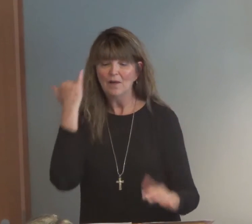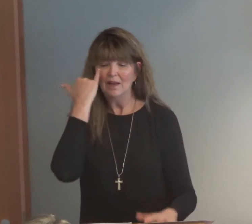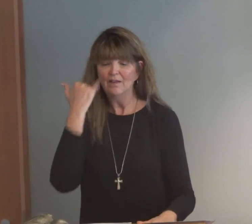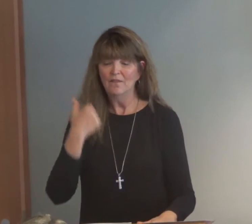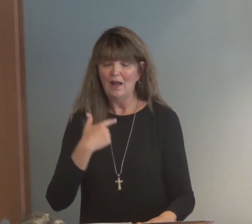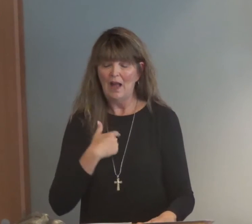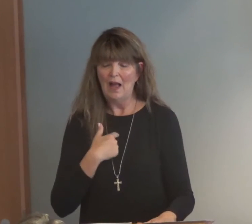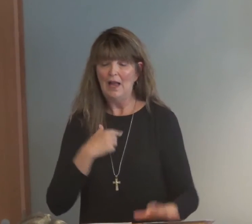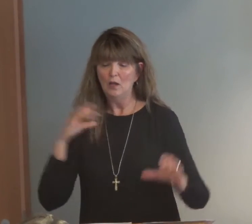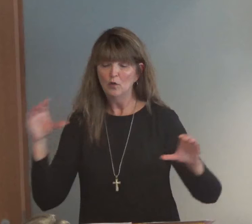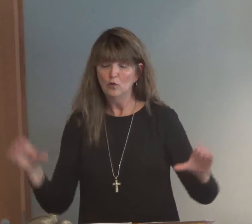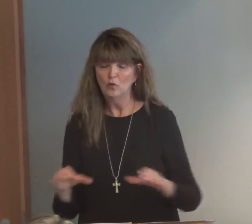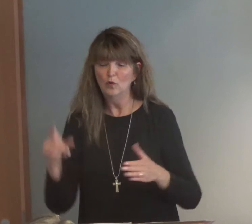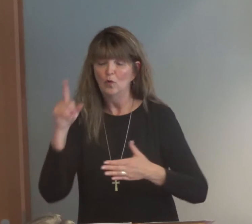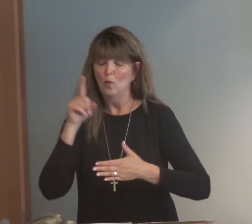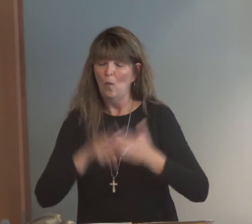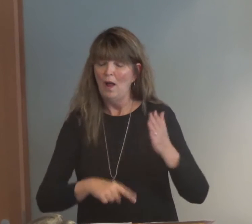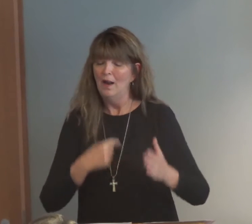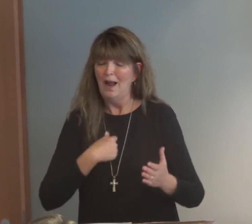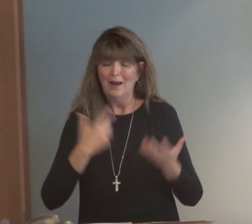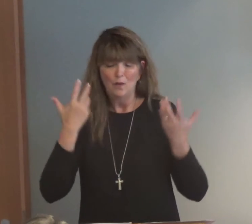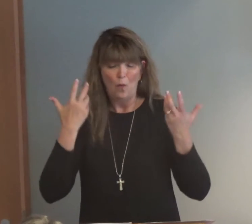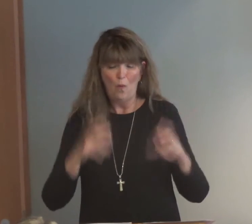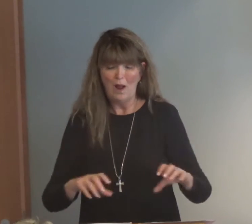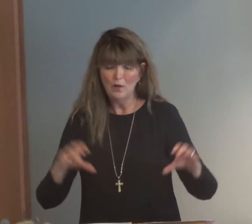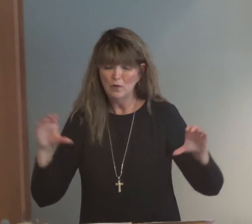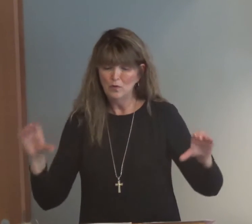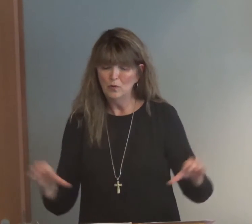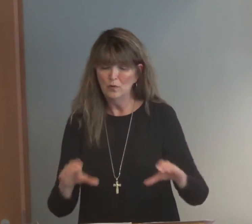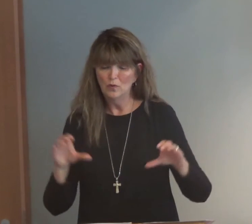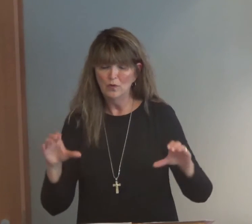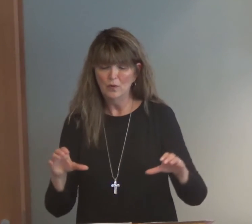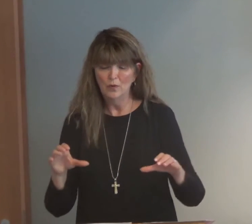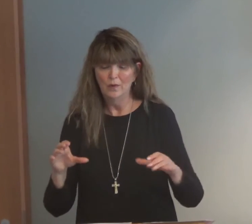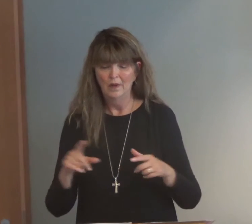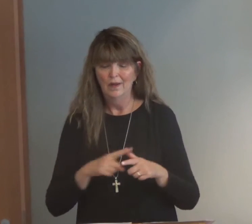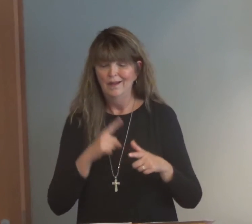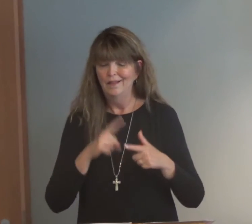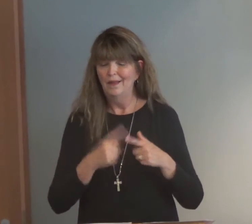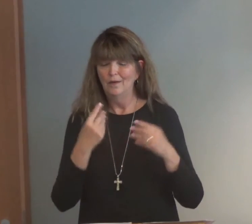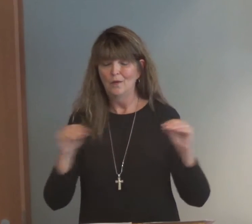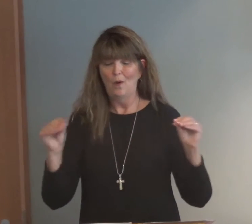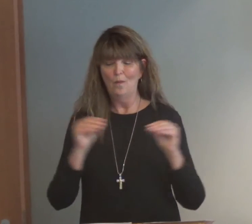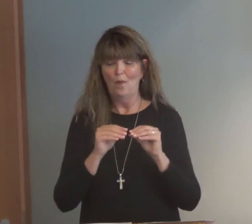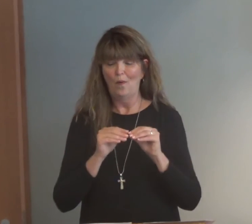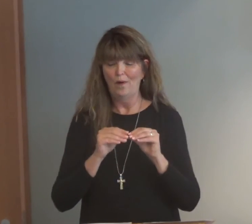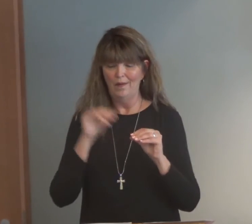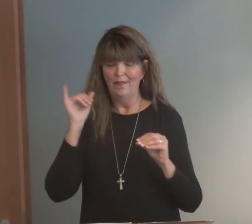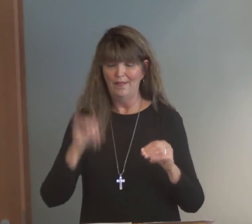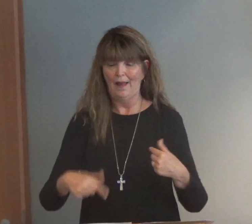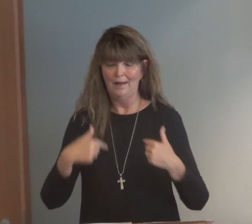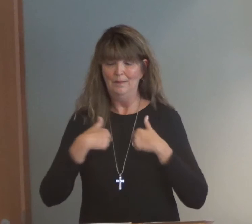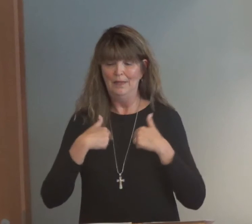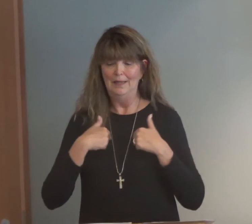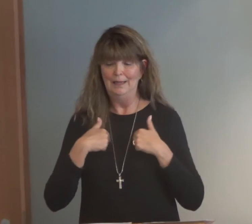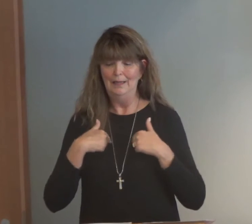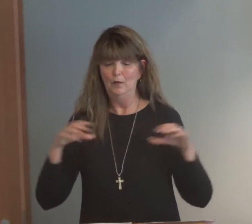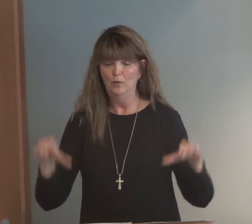says, Now, if I do what I do not want to do, then that